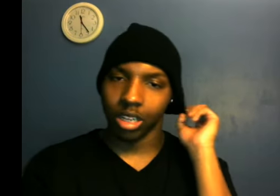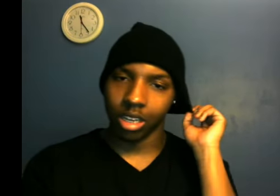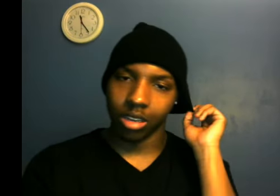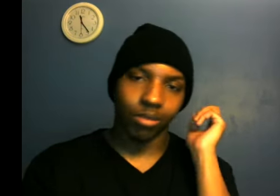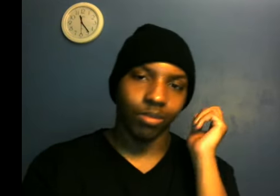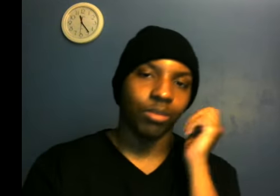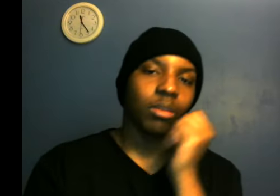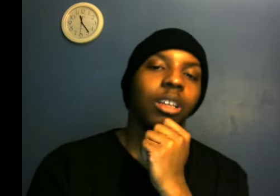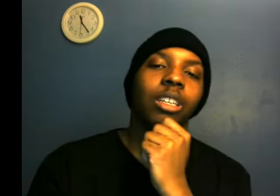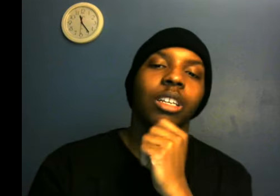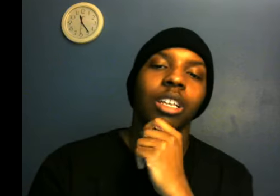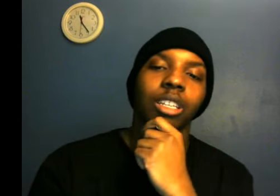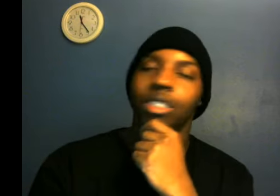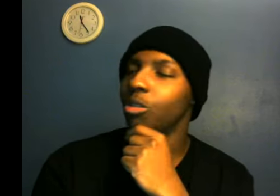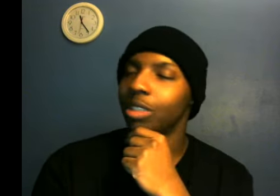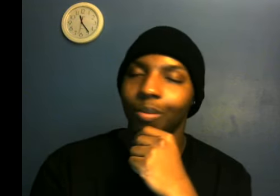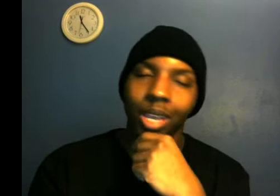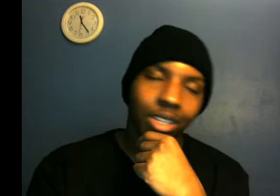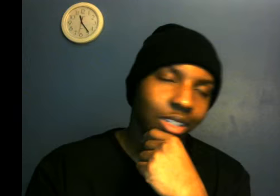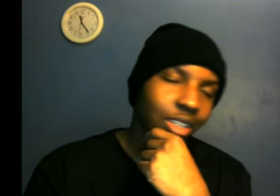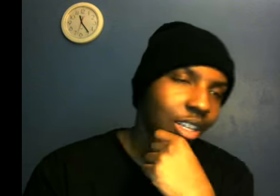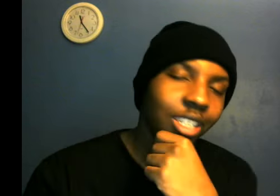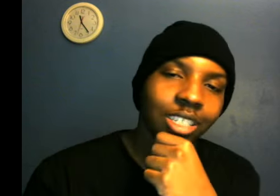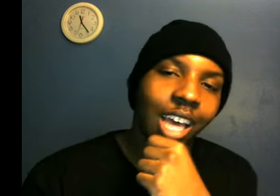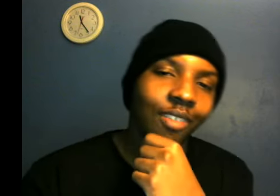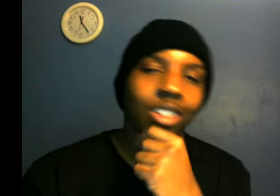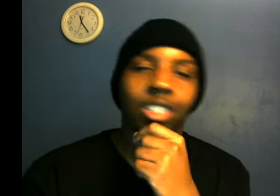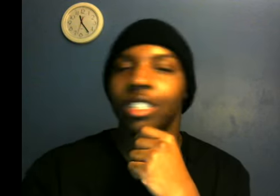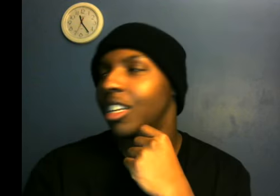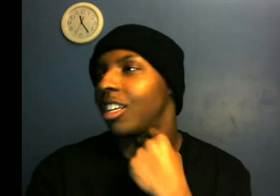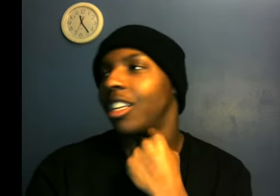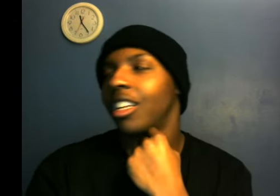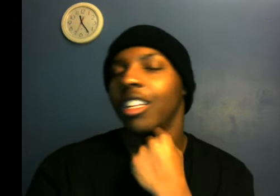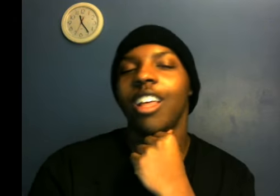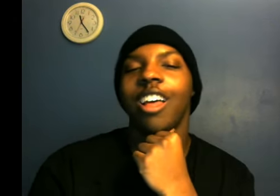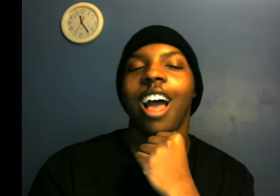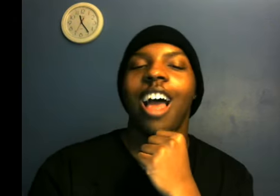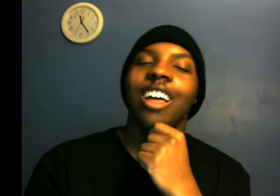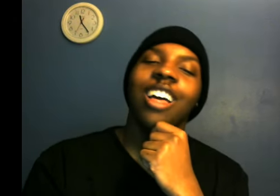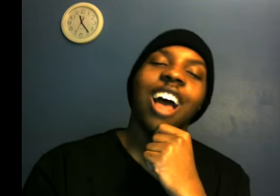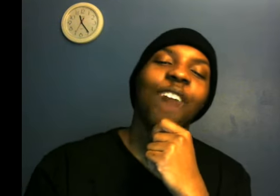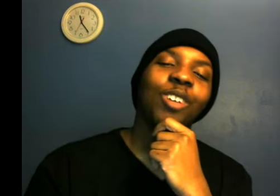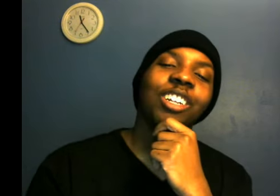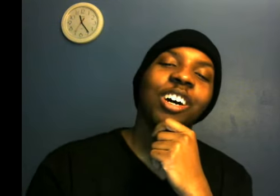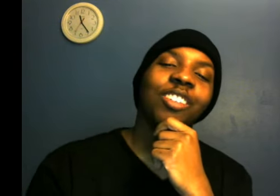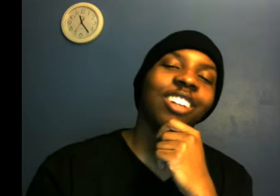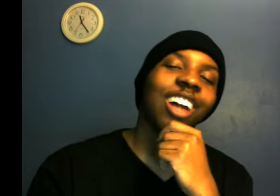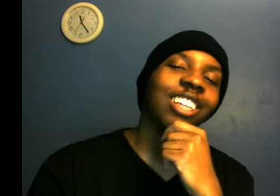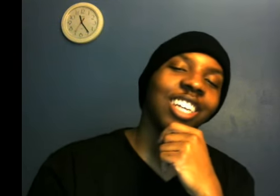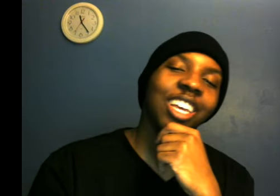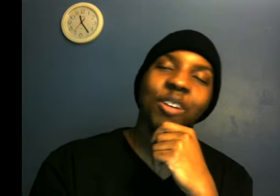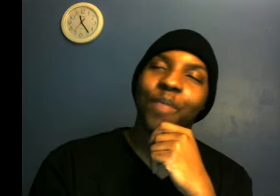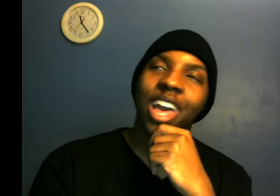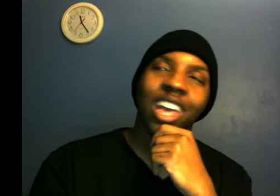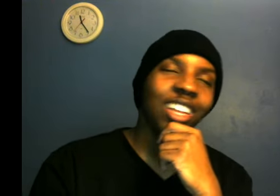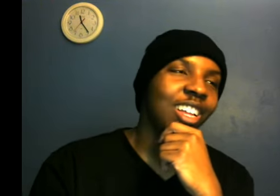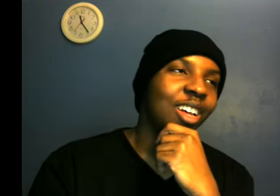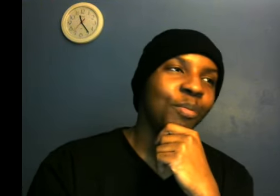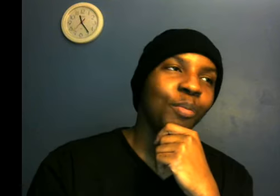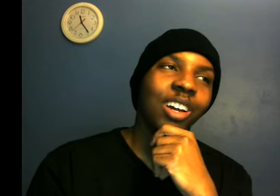league. Sue is a beast. He's a savage. I would love the Lions to get him back. But